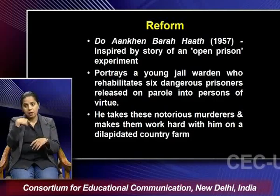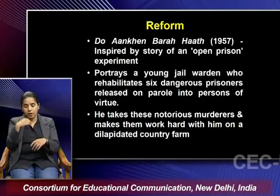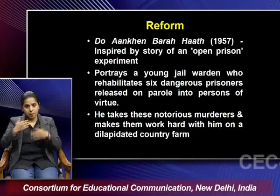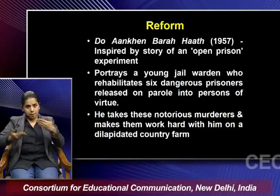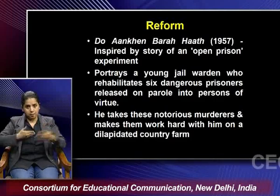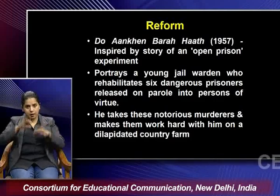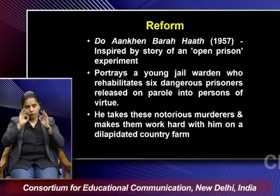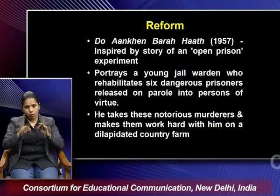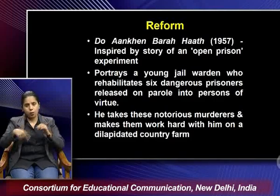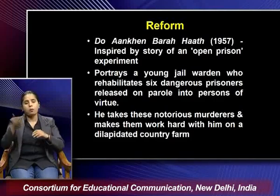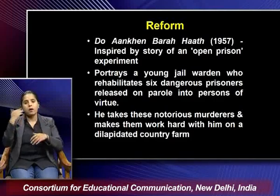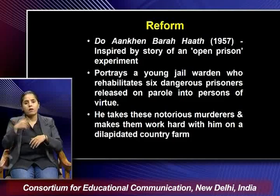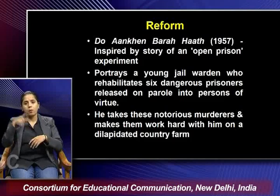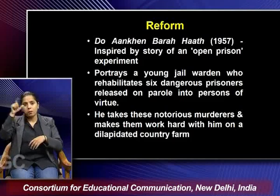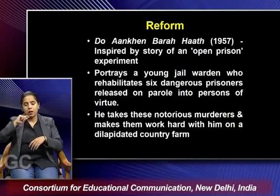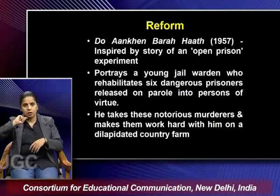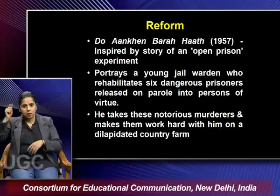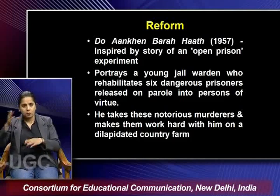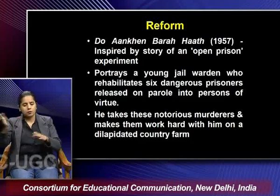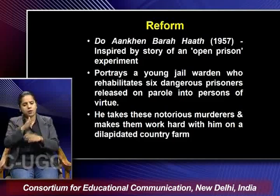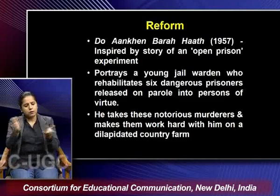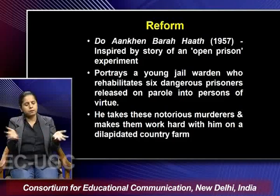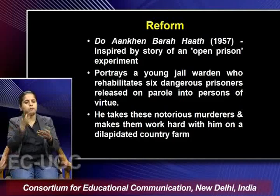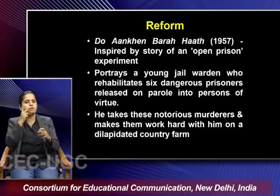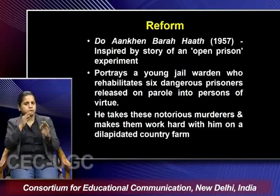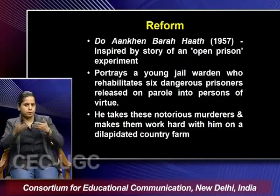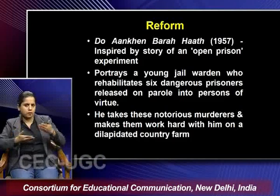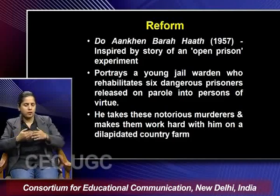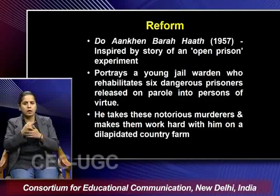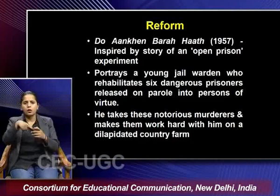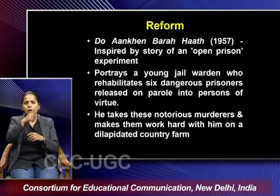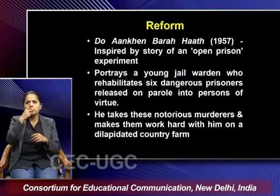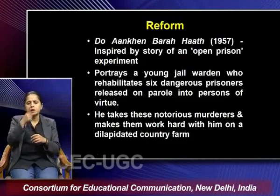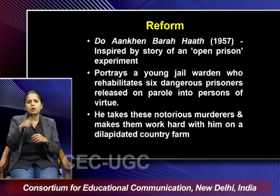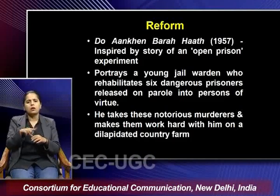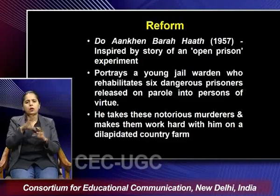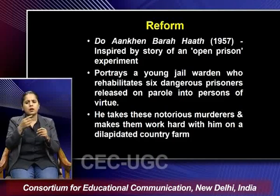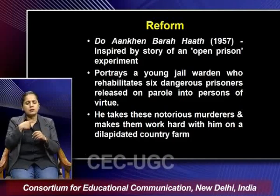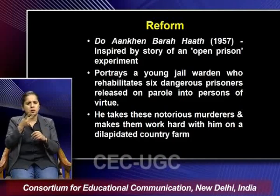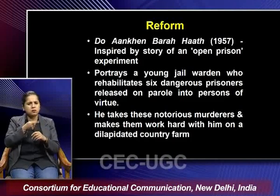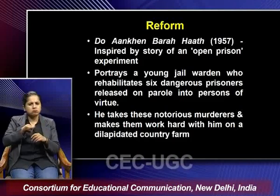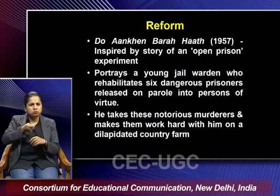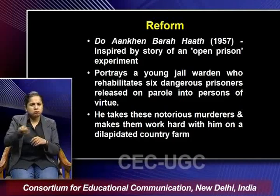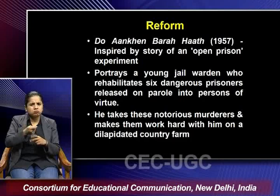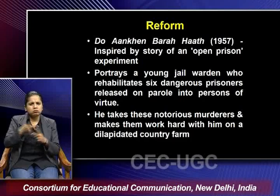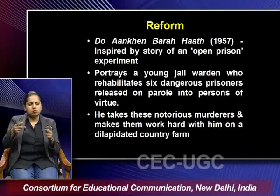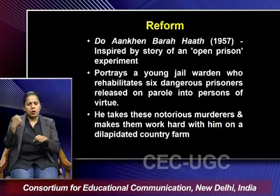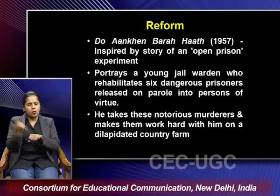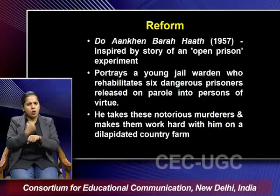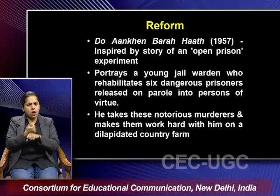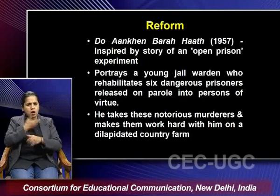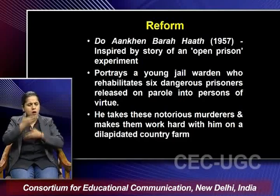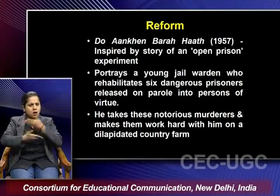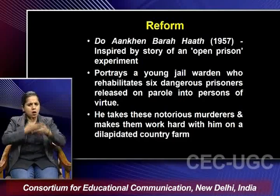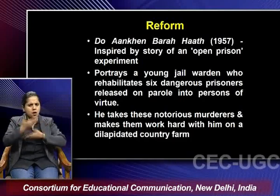the persons of virtue so he takes these notorious murderers and makes them work hard with